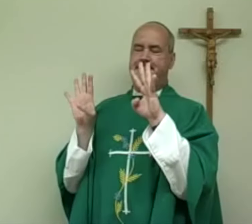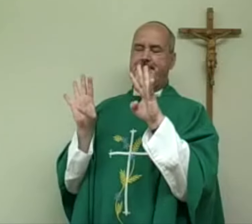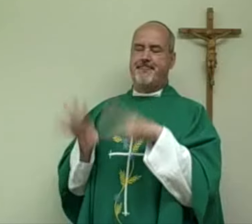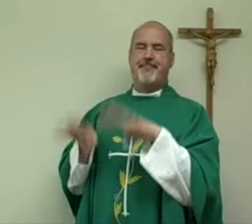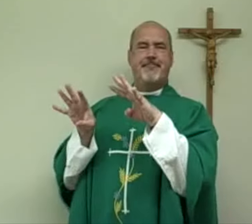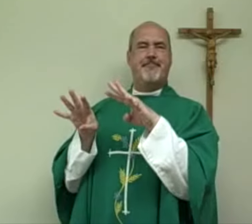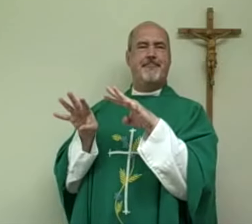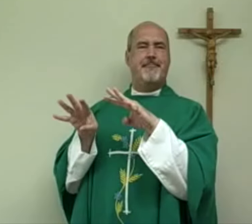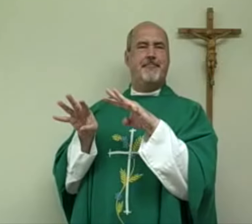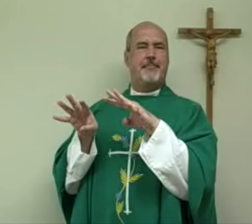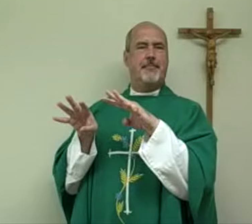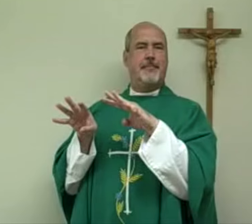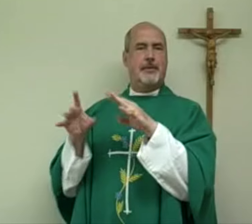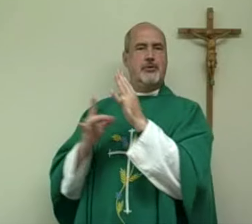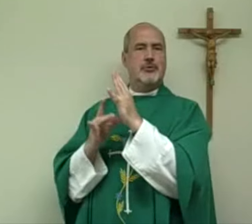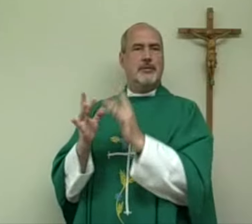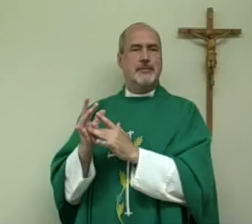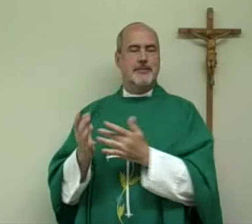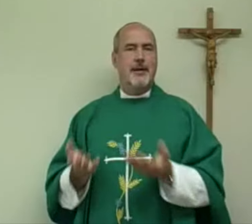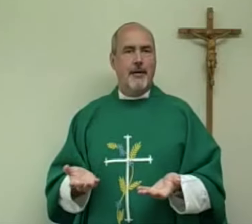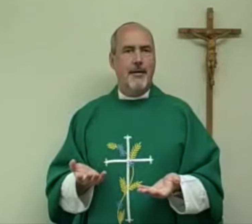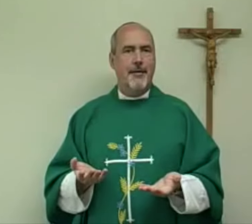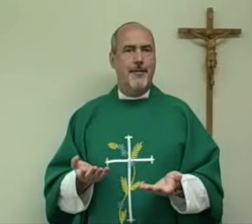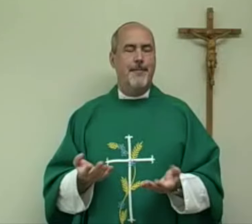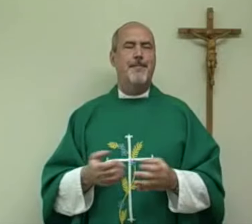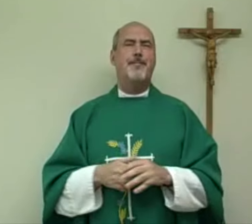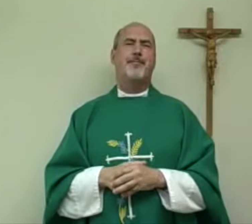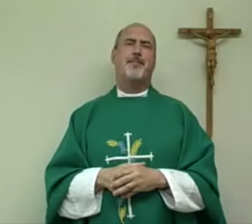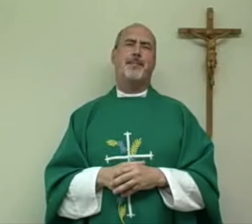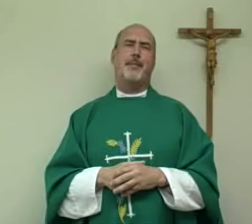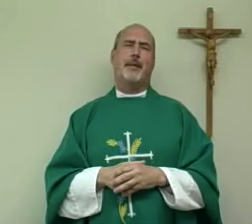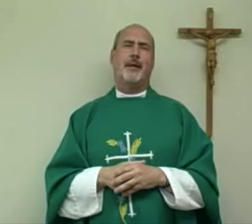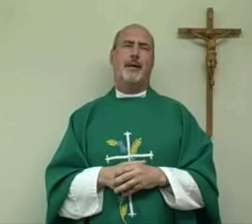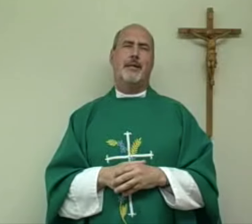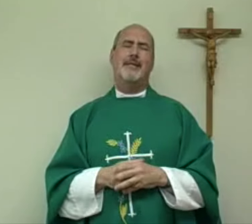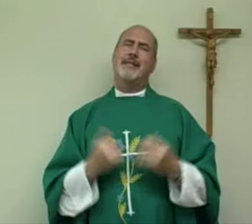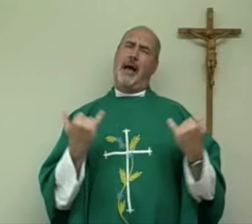The Jewish leaders looked down upon Jesus for letting this woman do this.